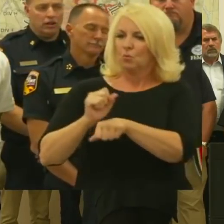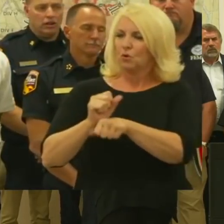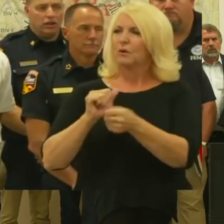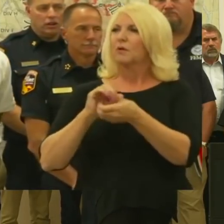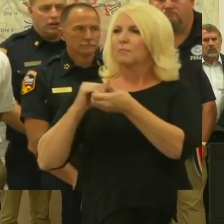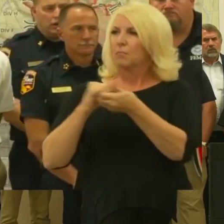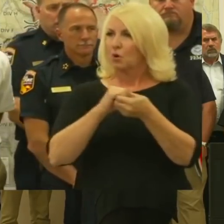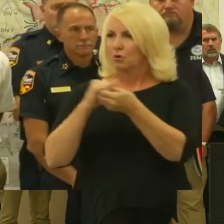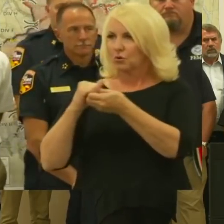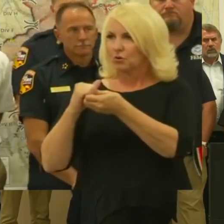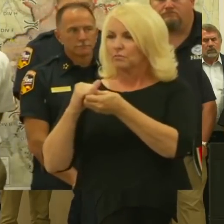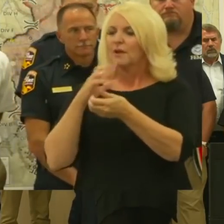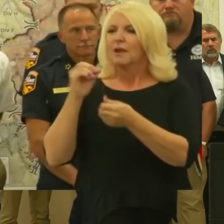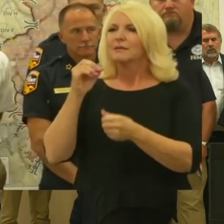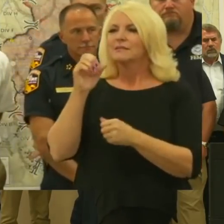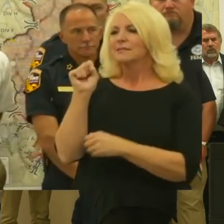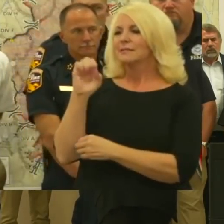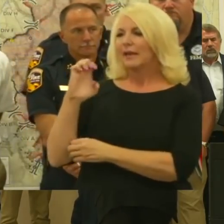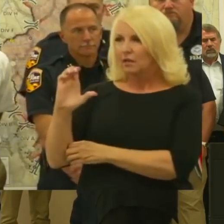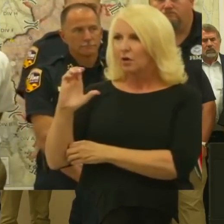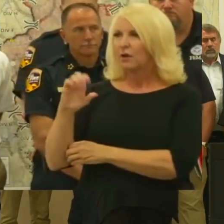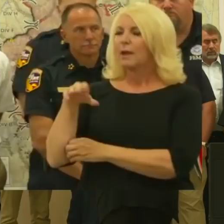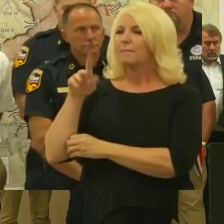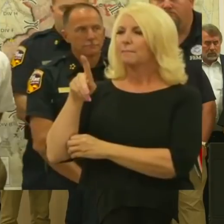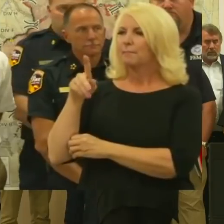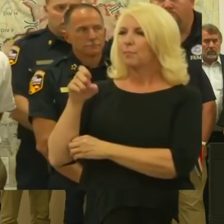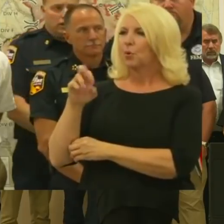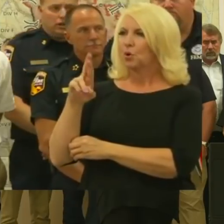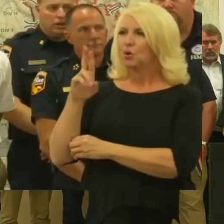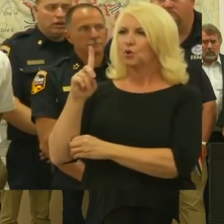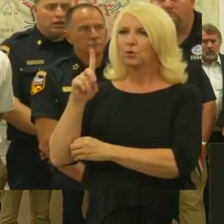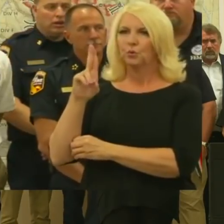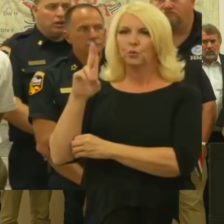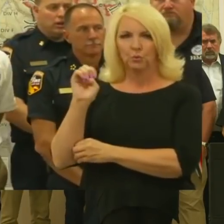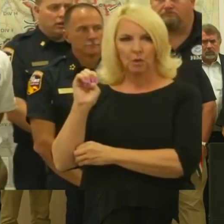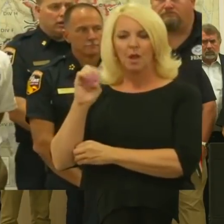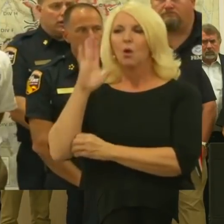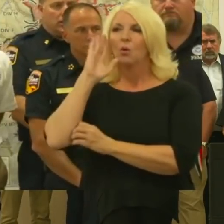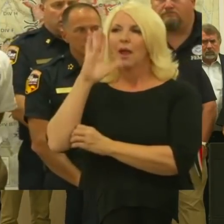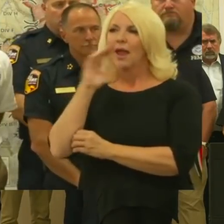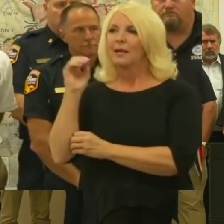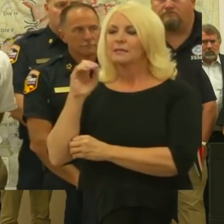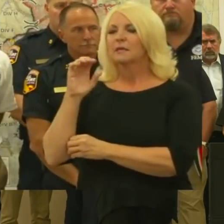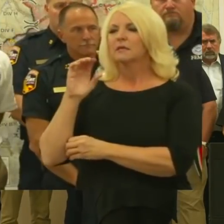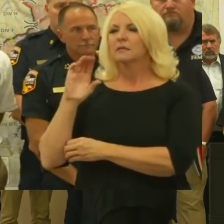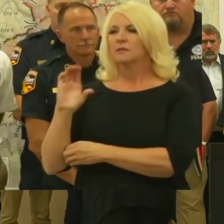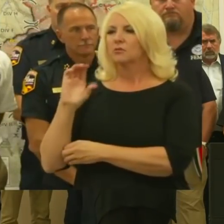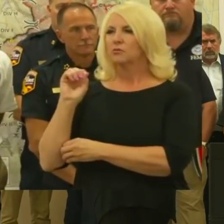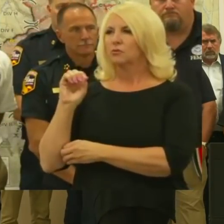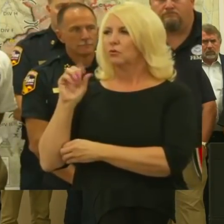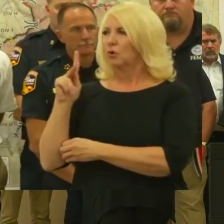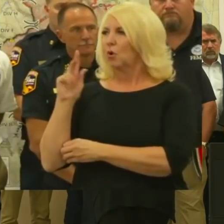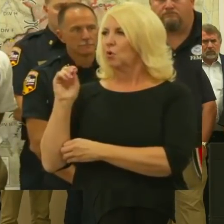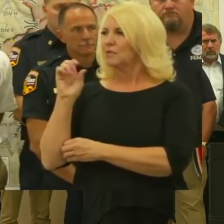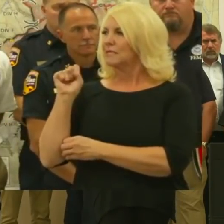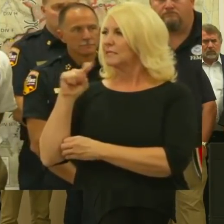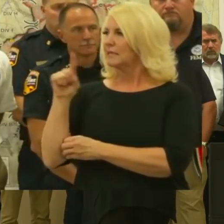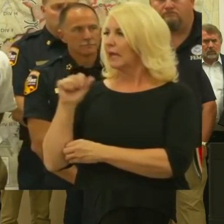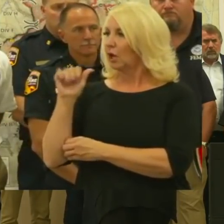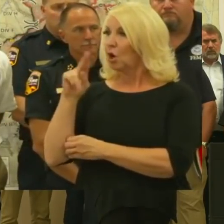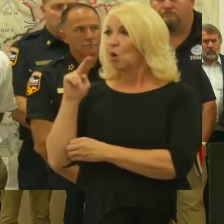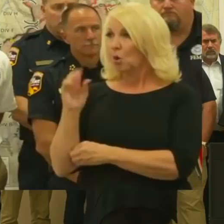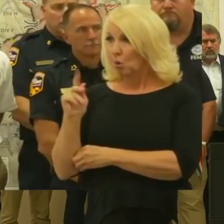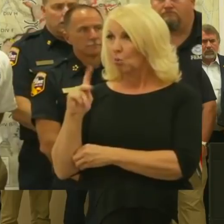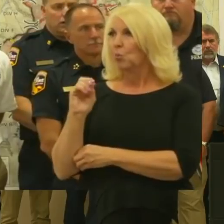partners, will be there. Secretaries Perdue and Zinke are also coming out early next week. As you know, at the federal level, we have quite a few